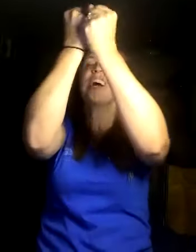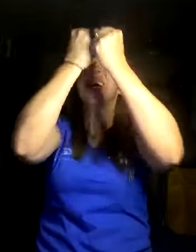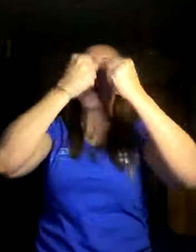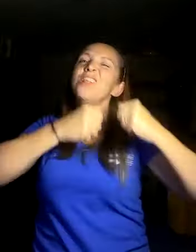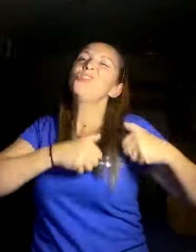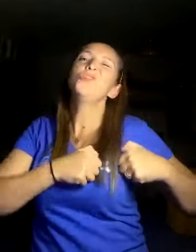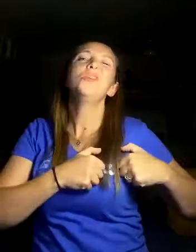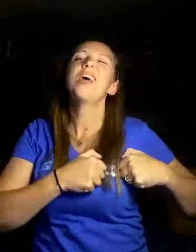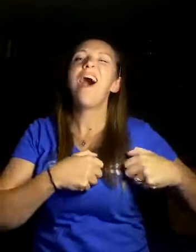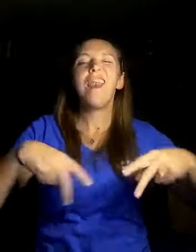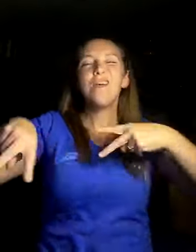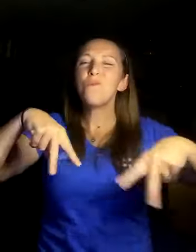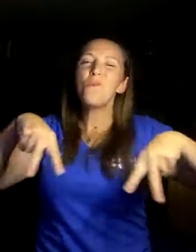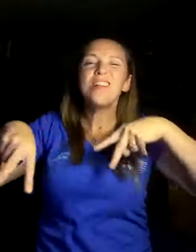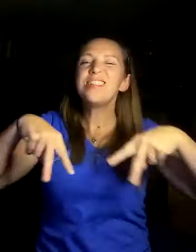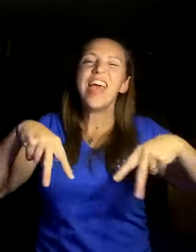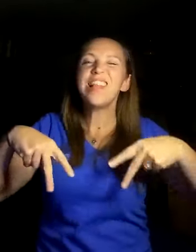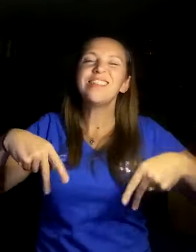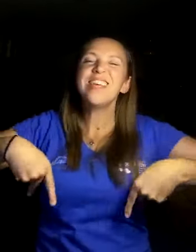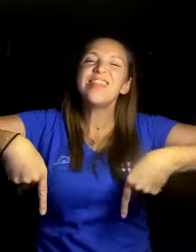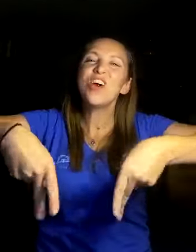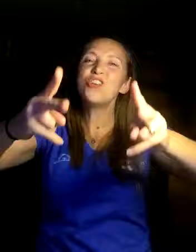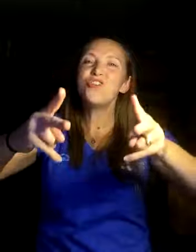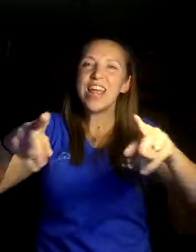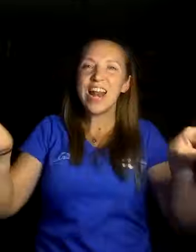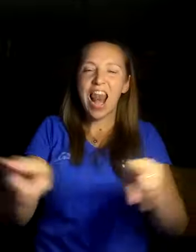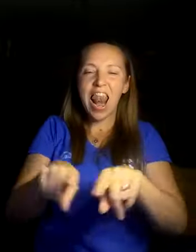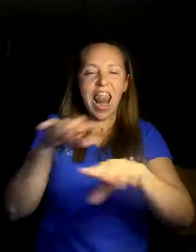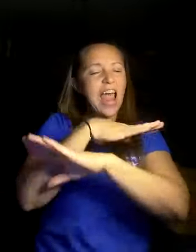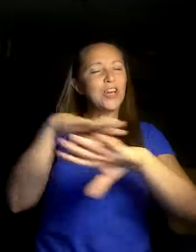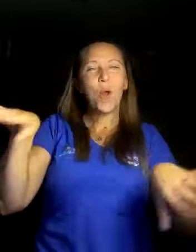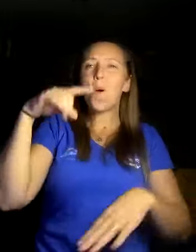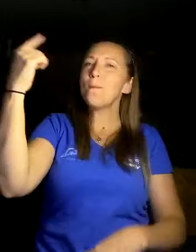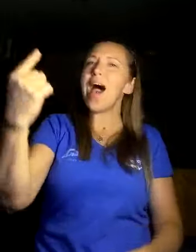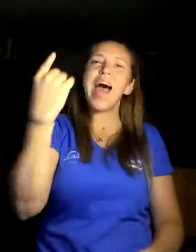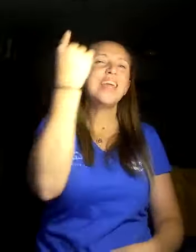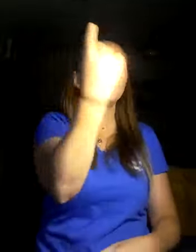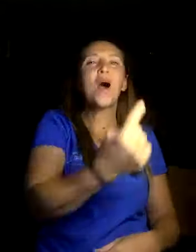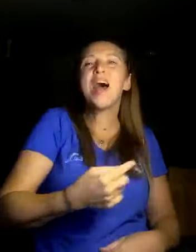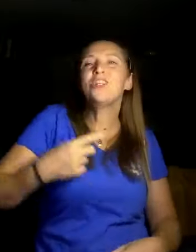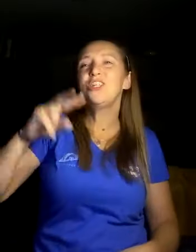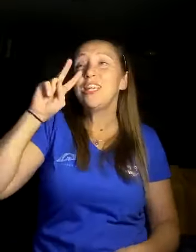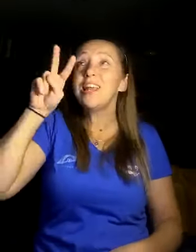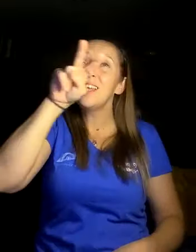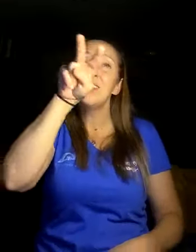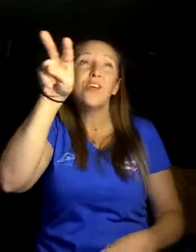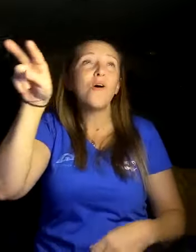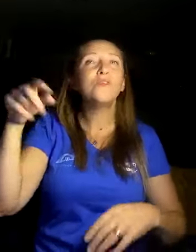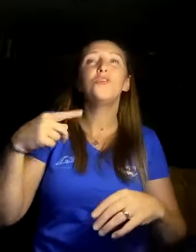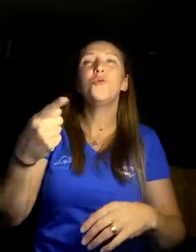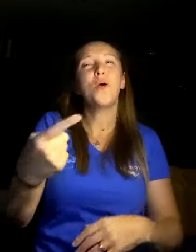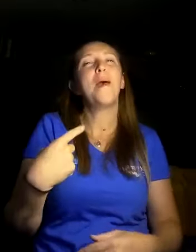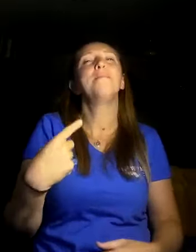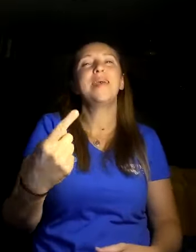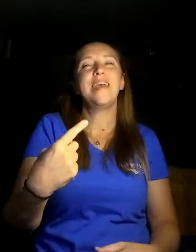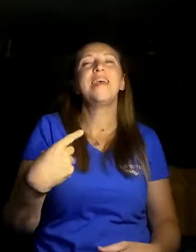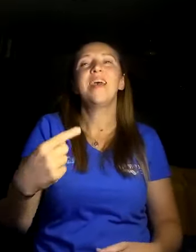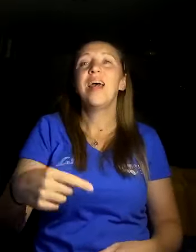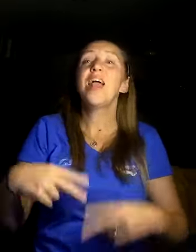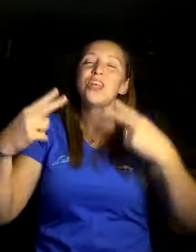I'll you darling, we'll dance in the street Like nobody's watching, it's just you and me And